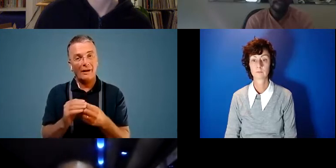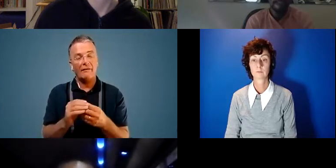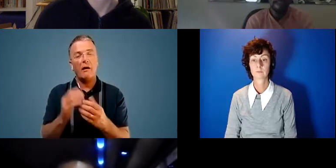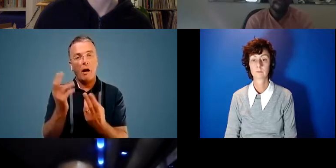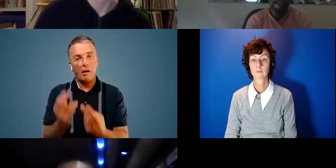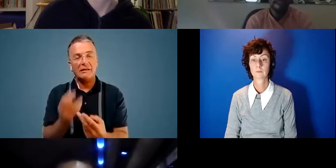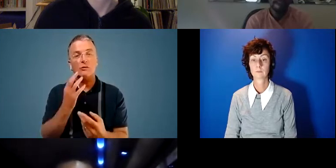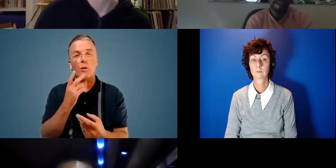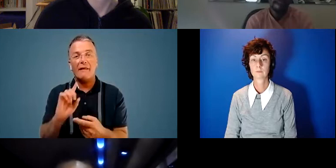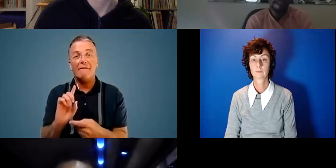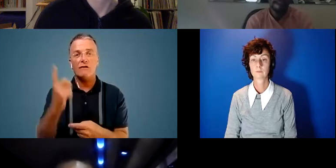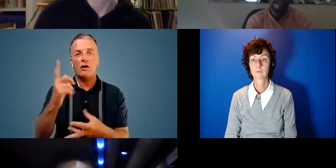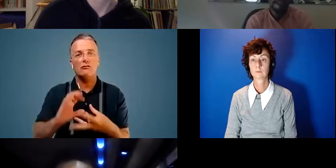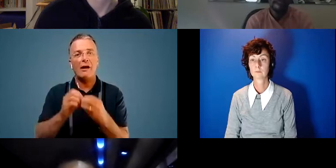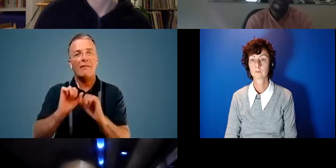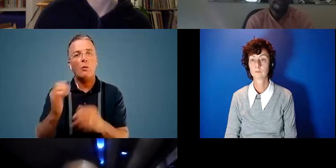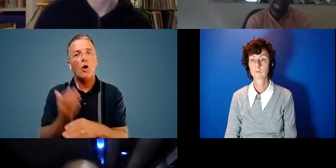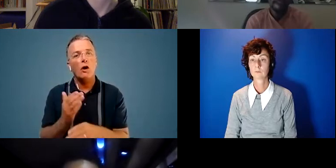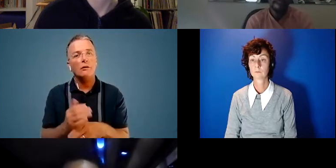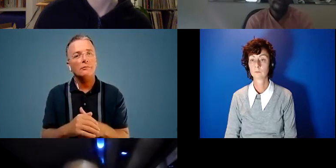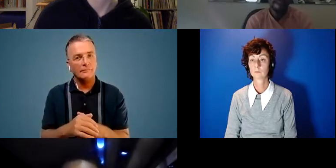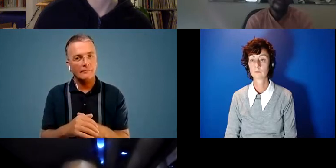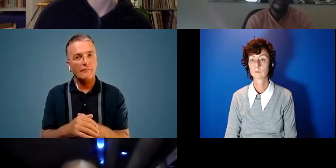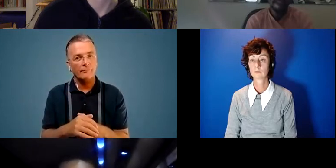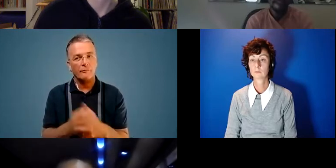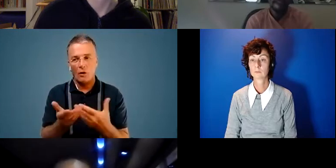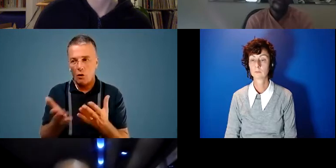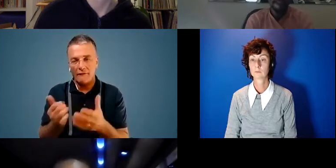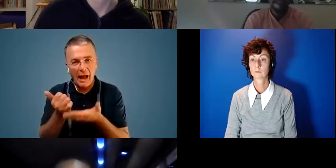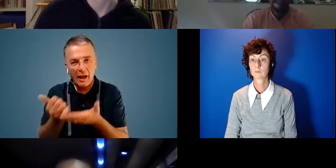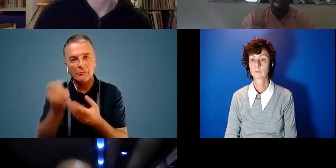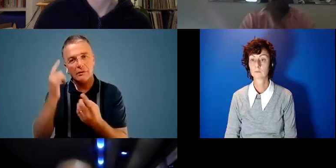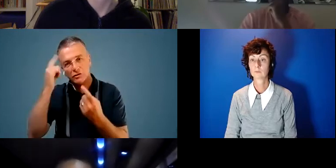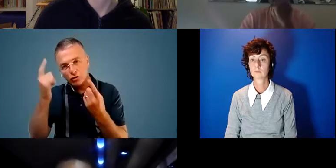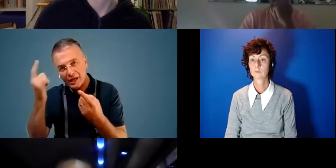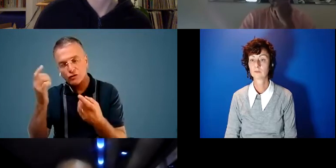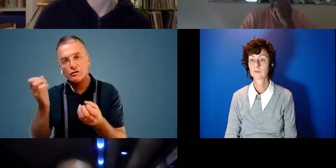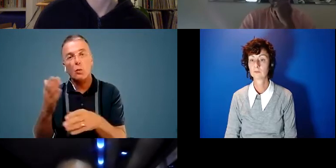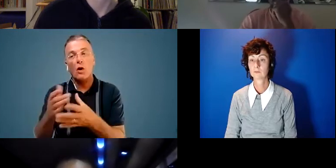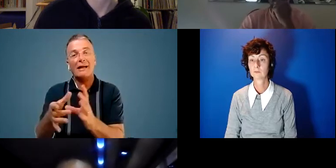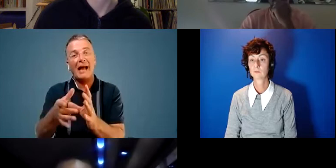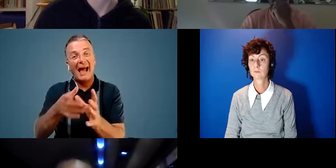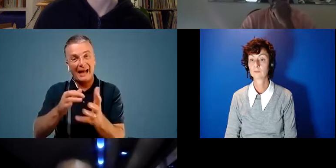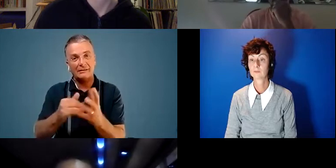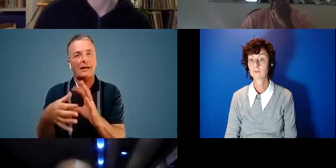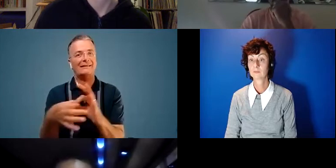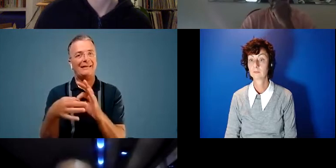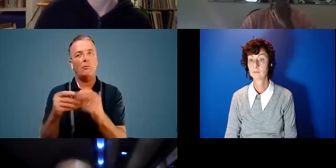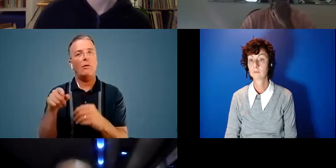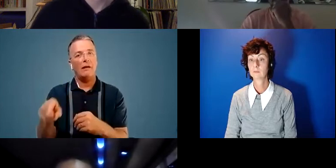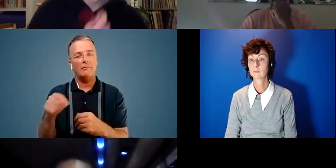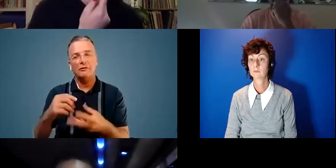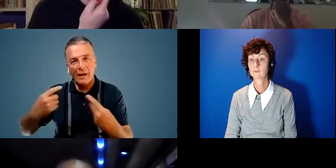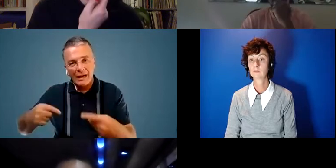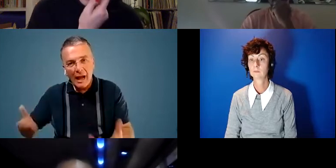when they're first creating their work and and offer help and suggestions and work as a team with them to enable people to